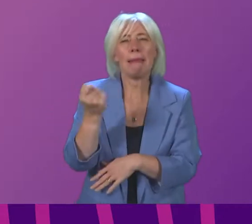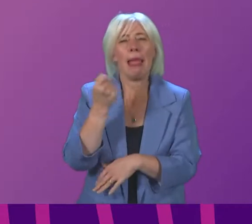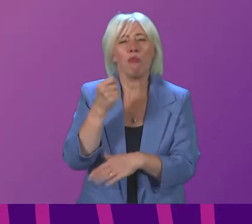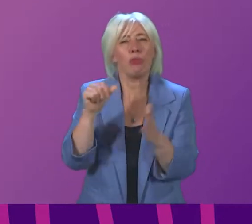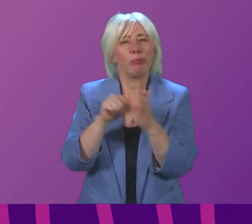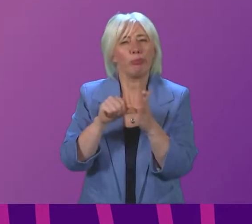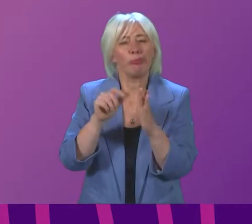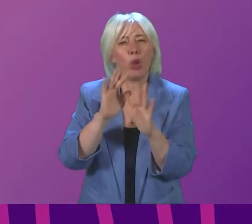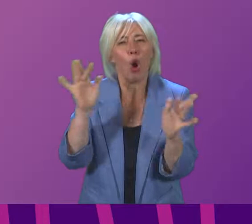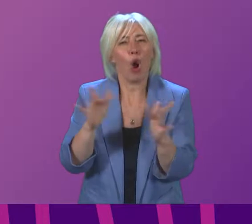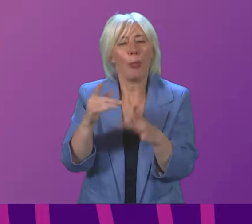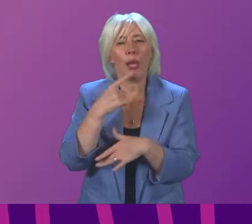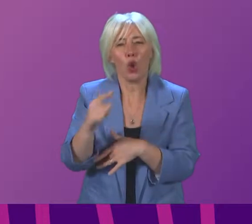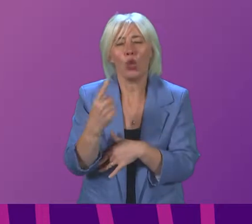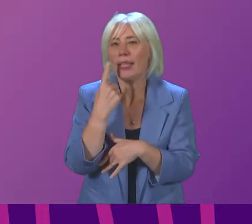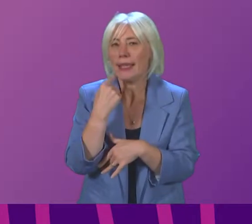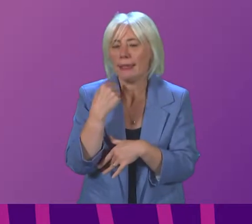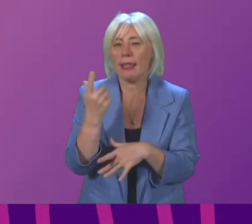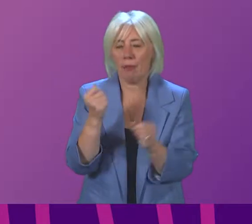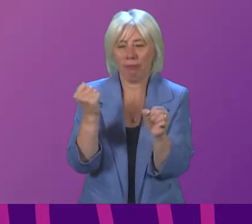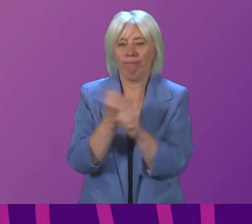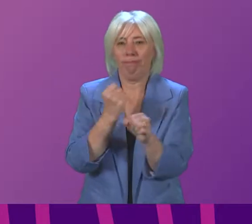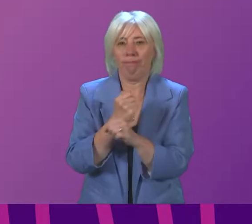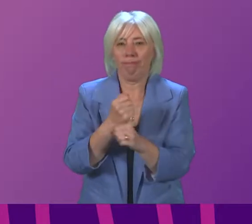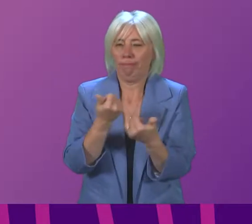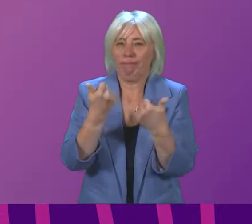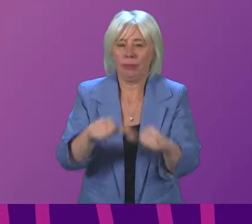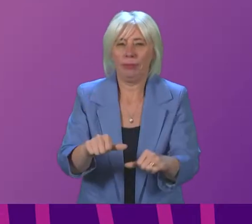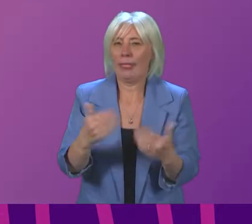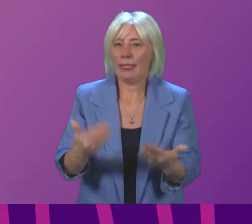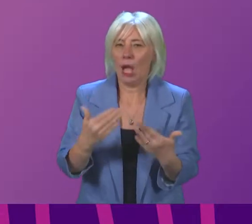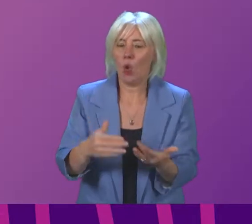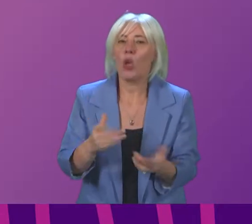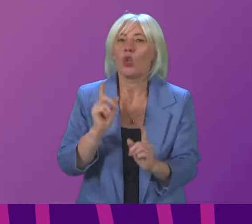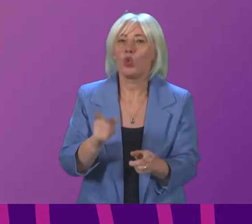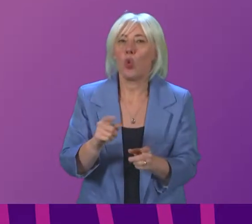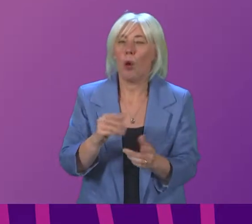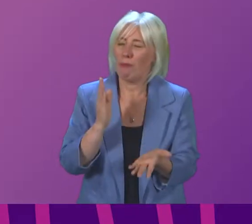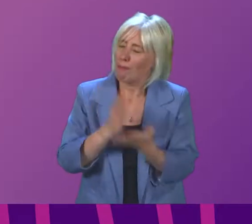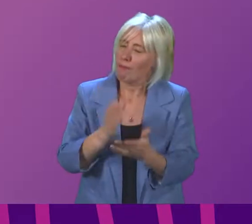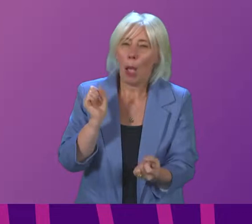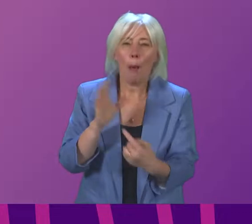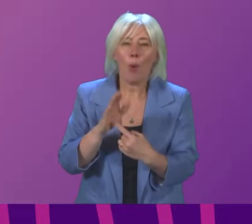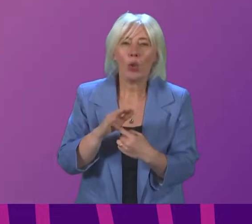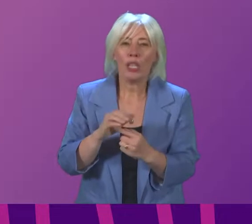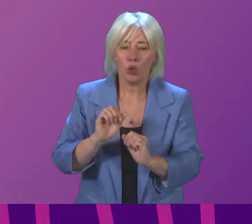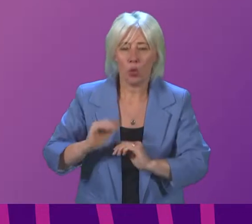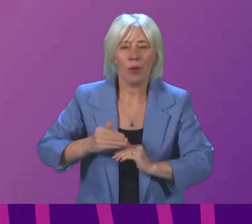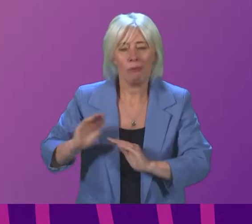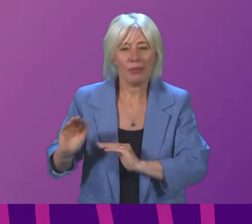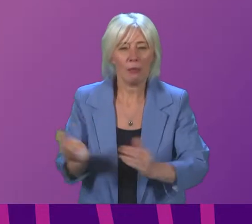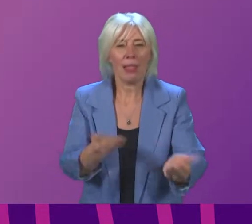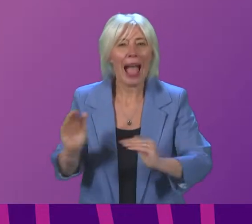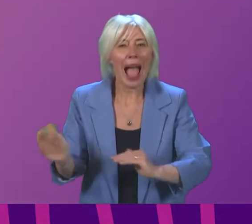online ordering system yesterday which has been rectified today but it is really important that we keep the supply of these tests flowing because they are really